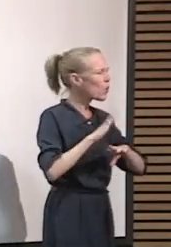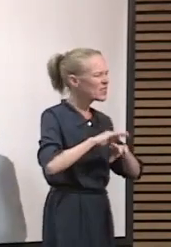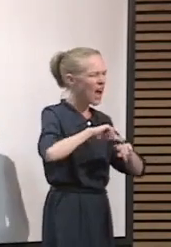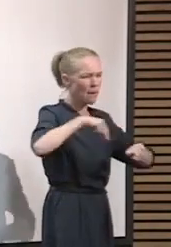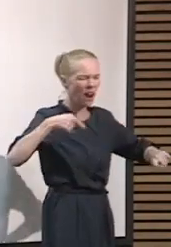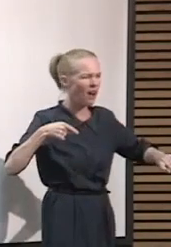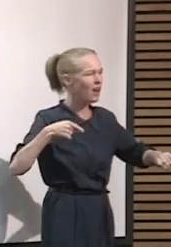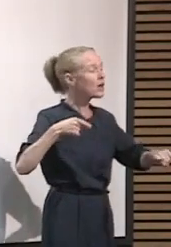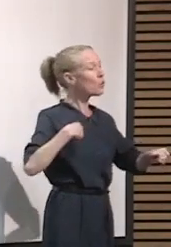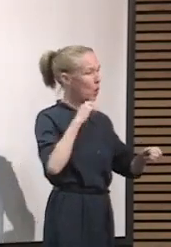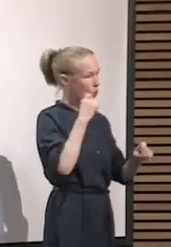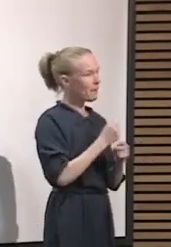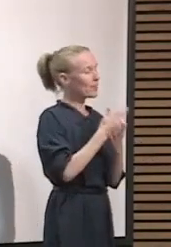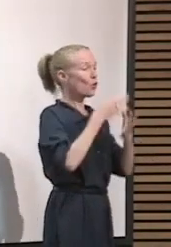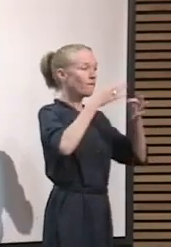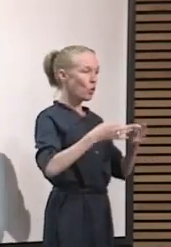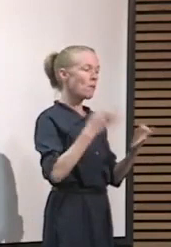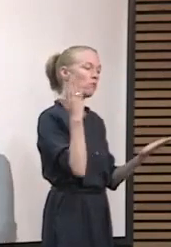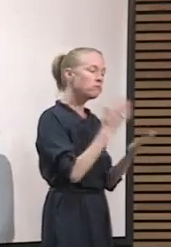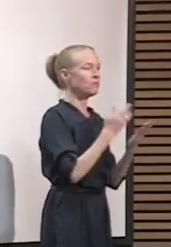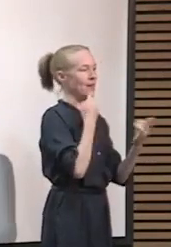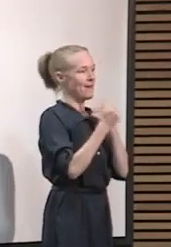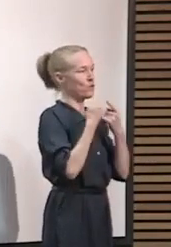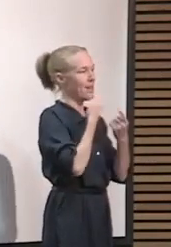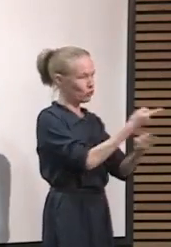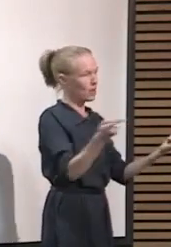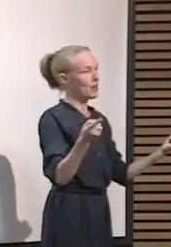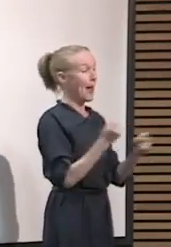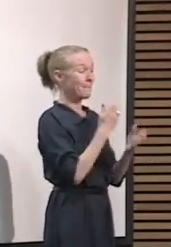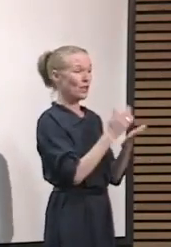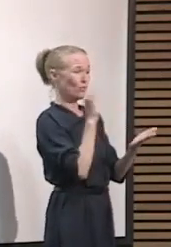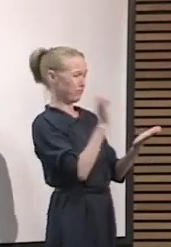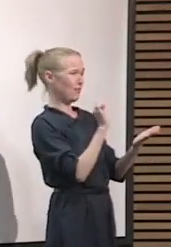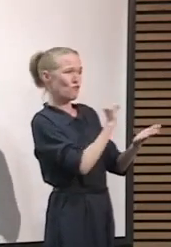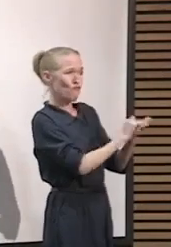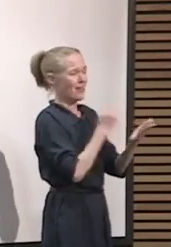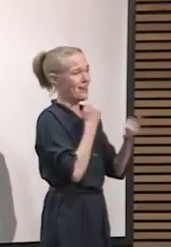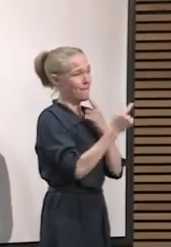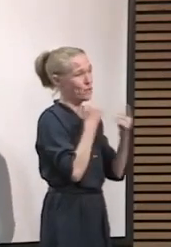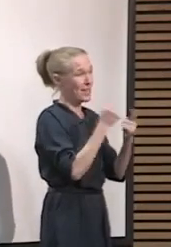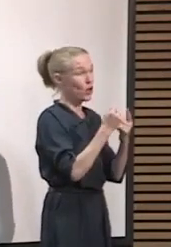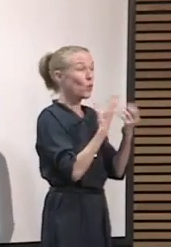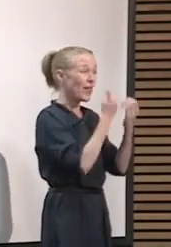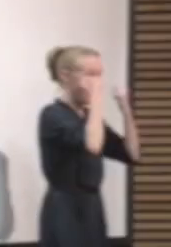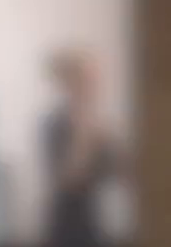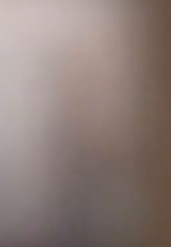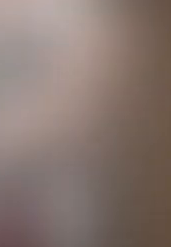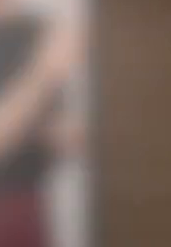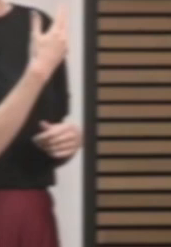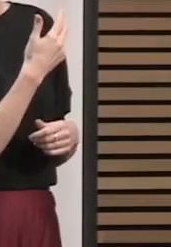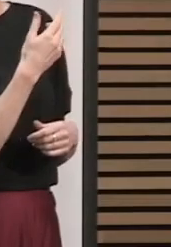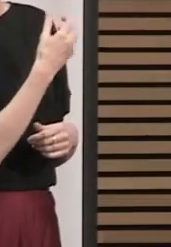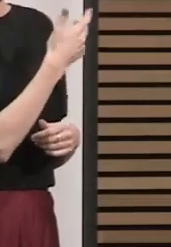We'll do that properly and then when we make the announcements we'll make sure that the information is all verifiable and fact-based.